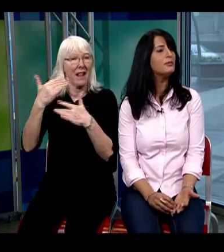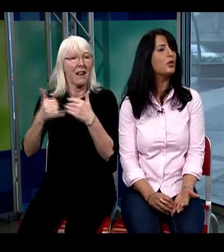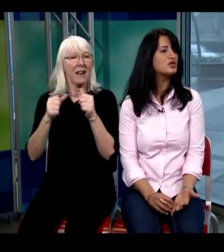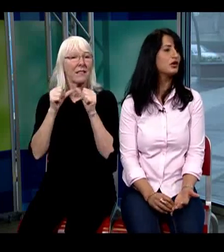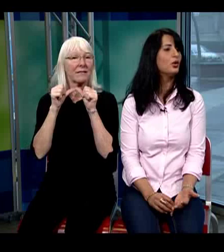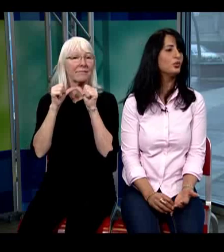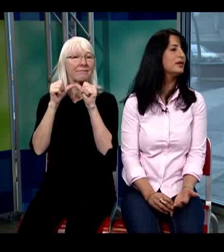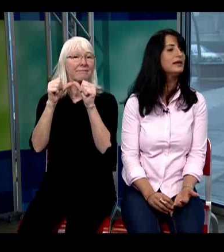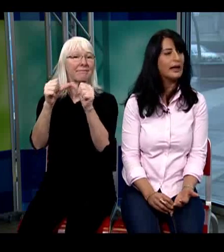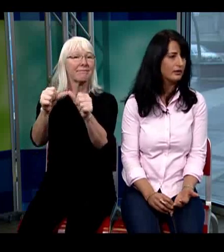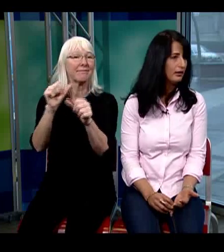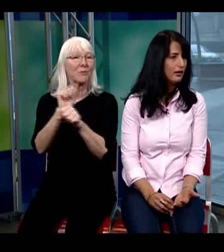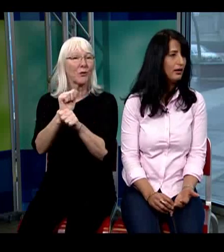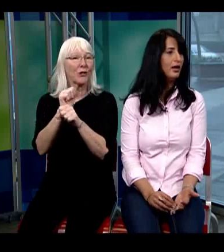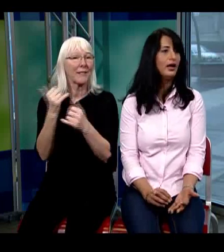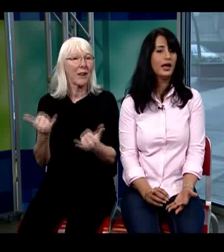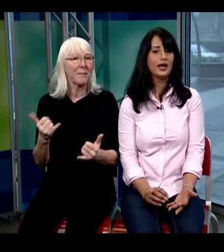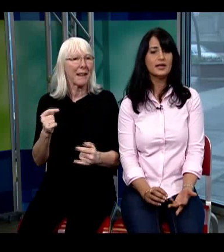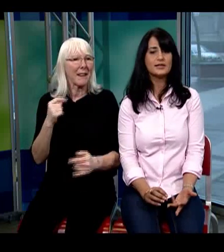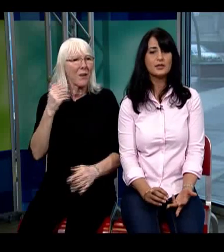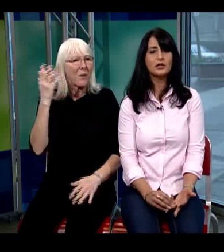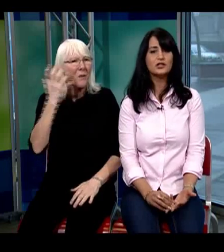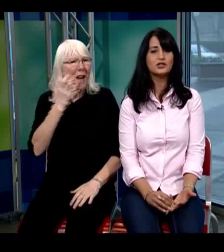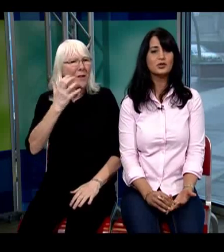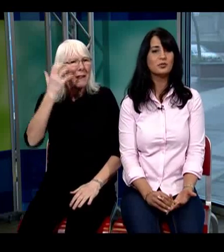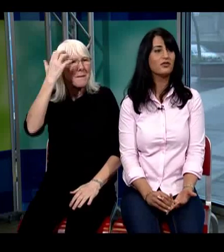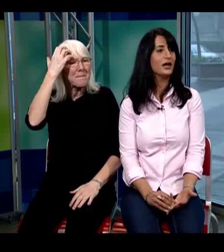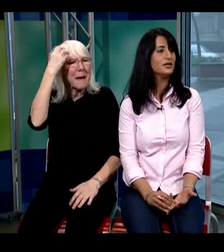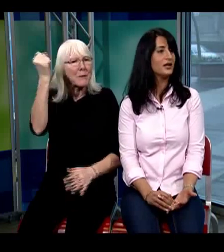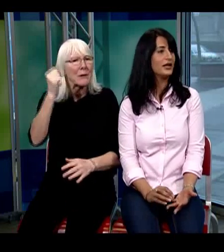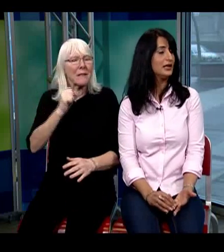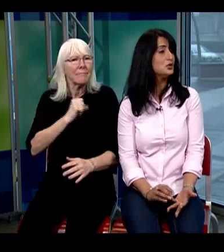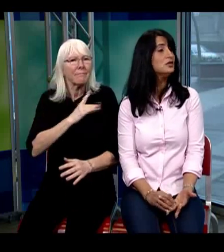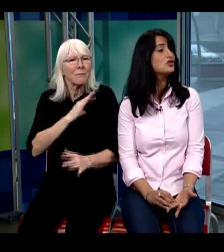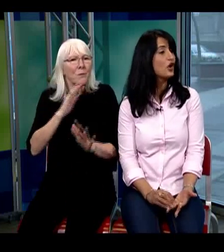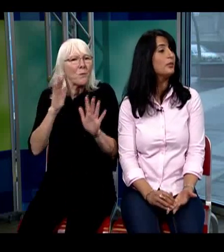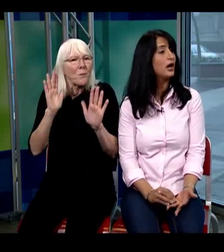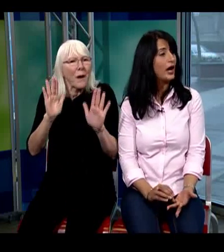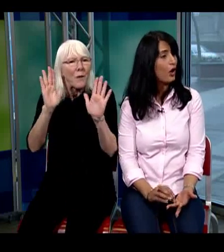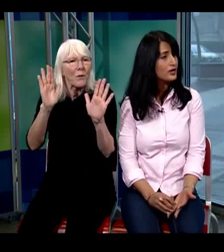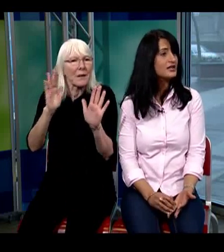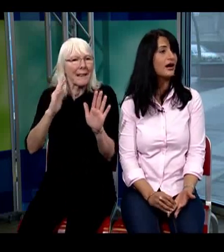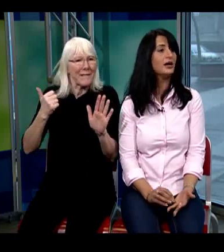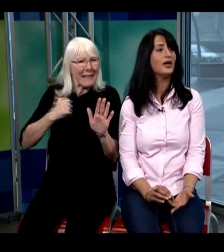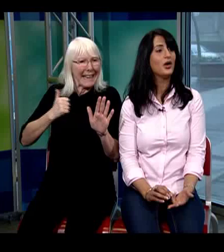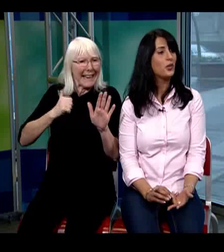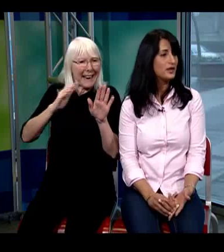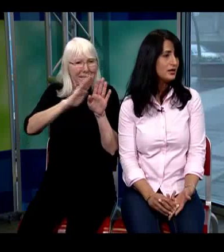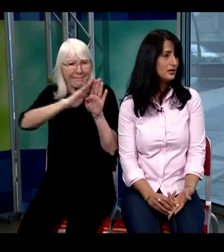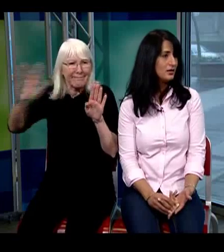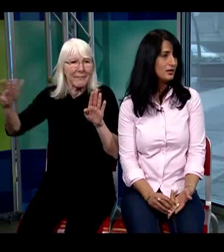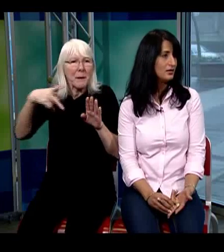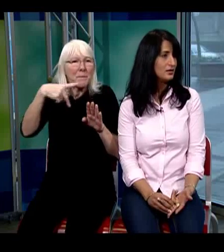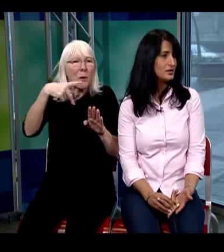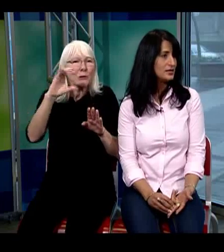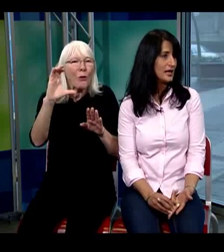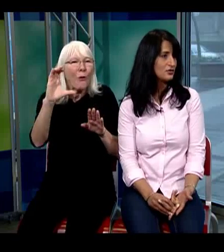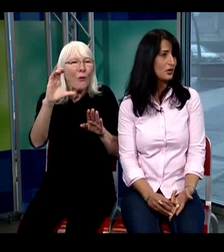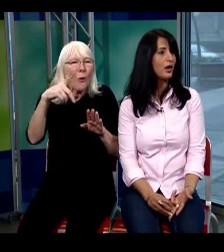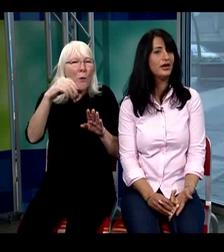postal code within canada his ability to provide do the job on time within the the task required